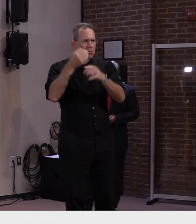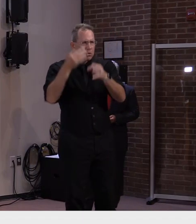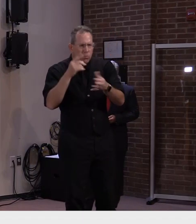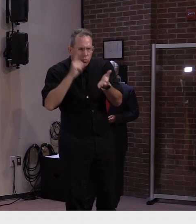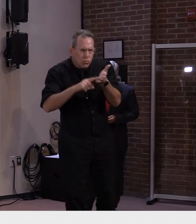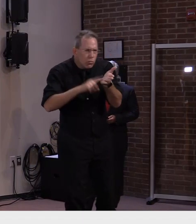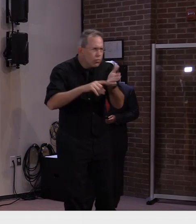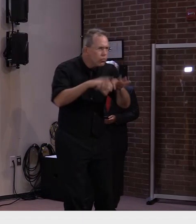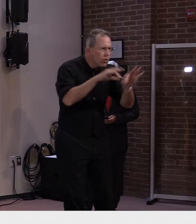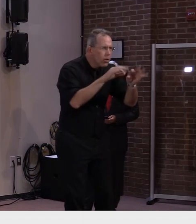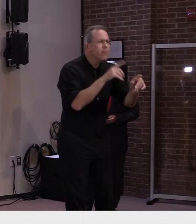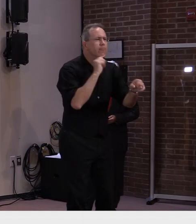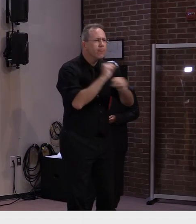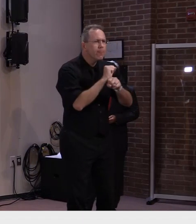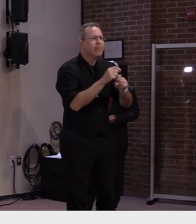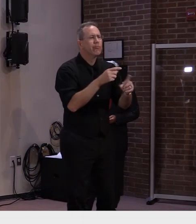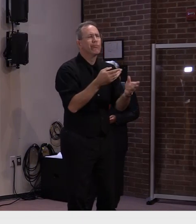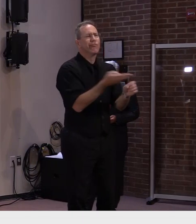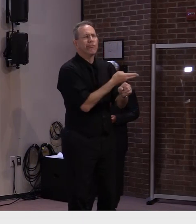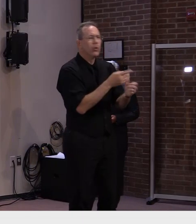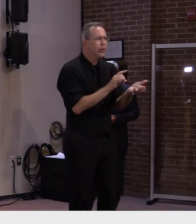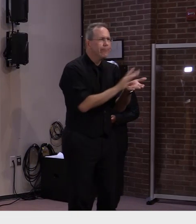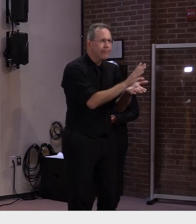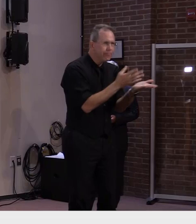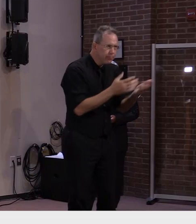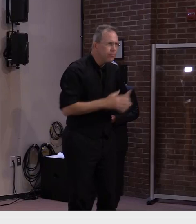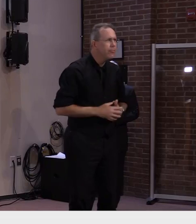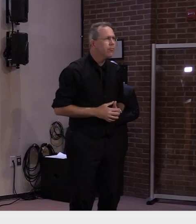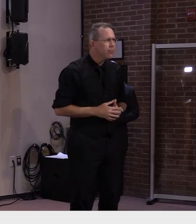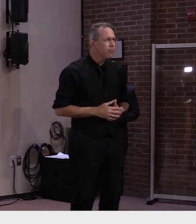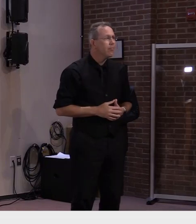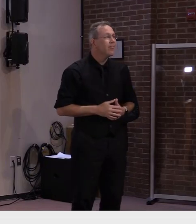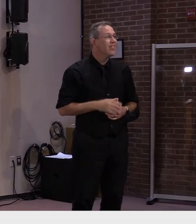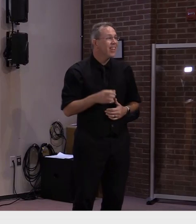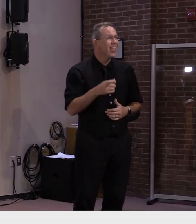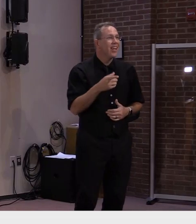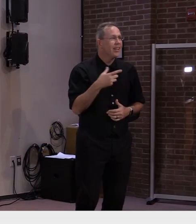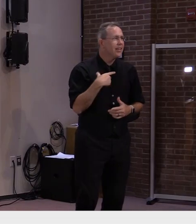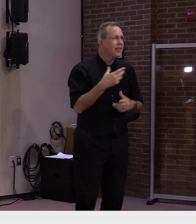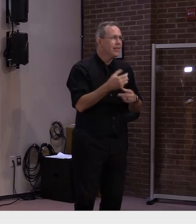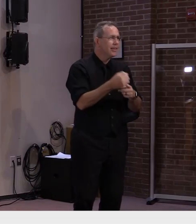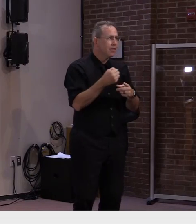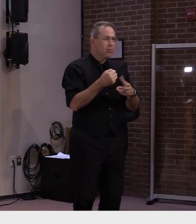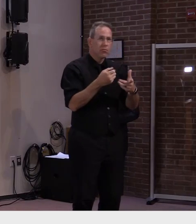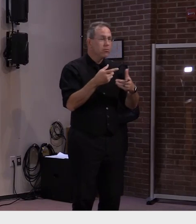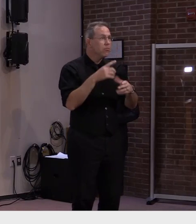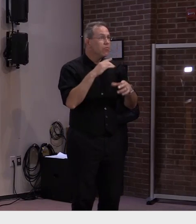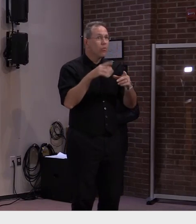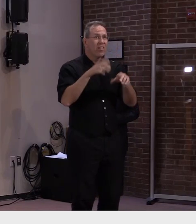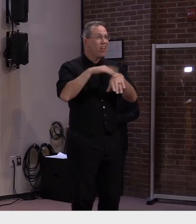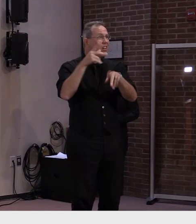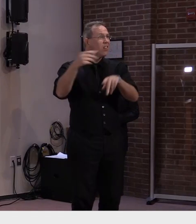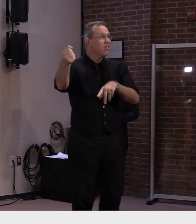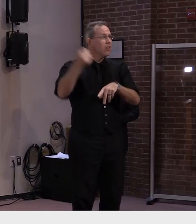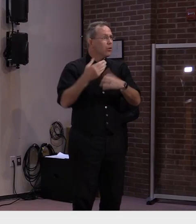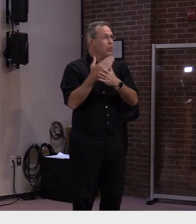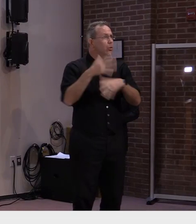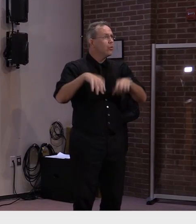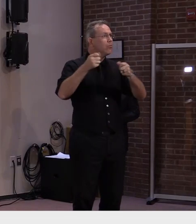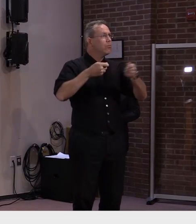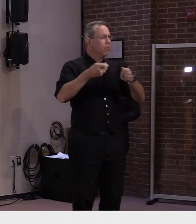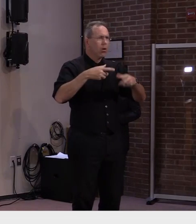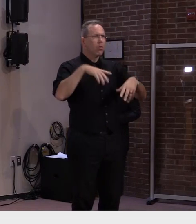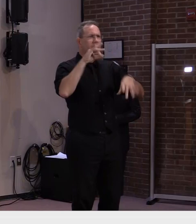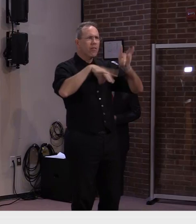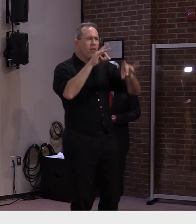but he is doing his best to change that culture. And, again, I think he's made great strides in that regard. How